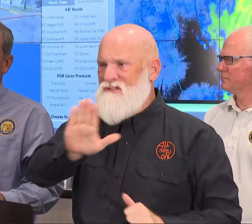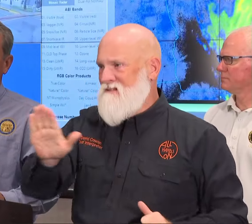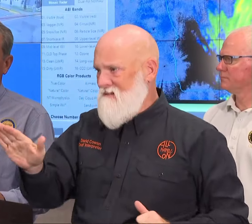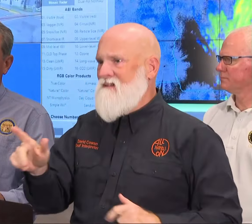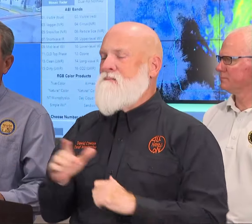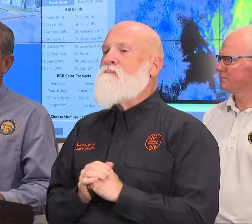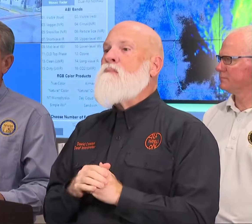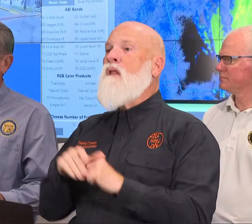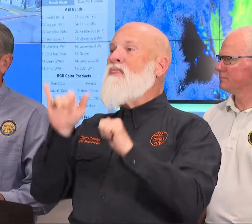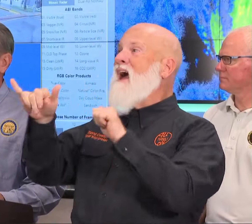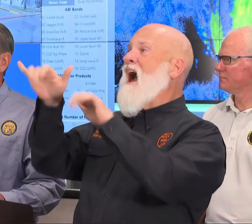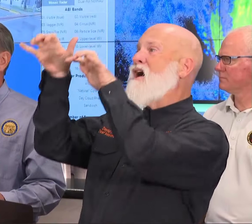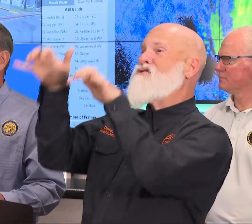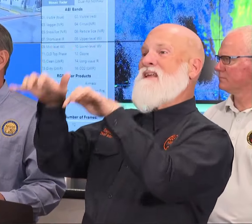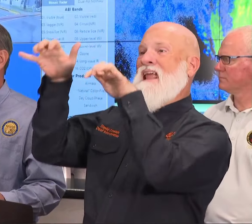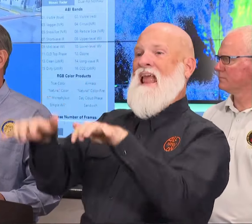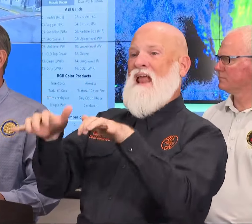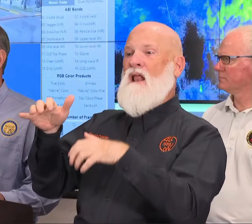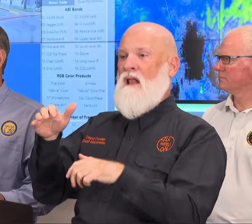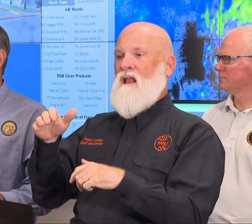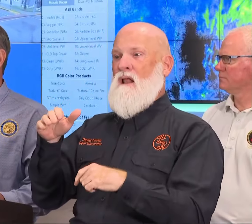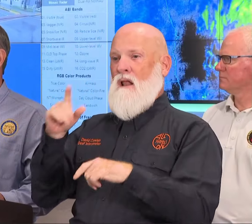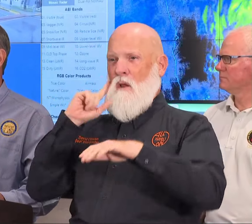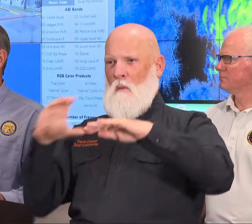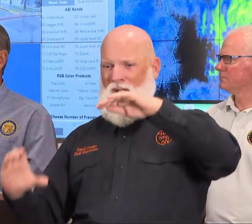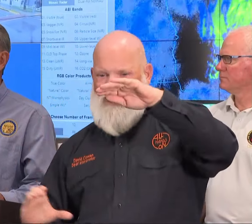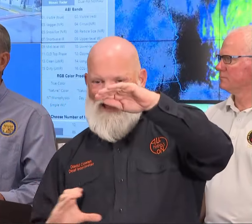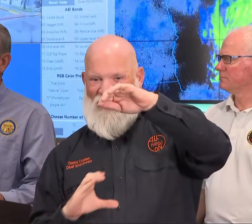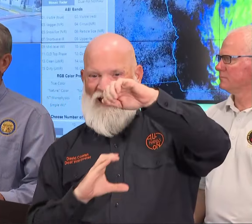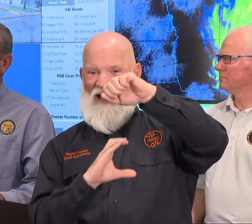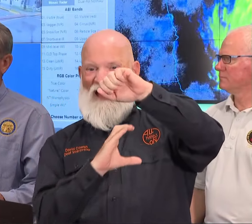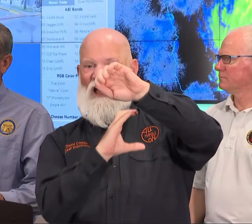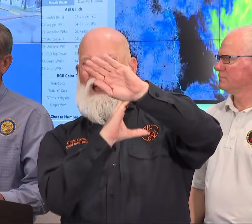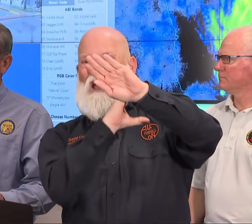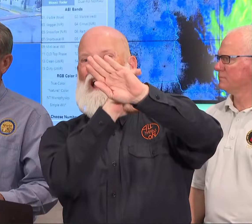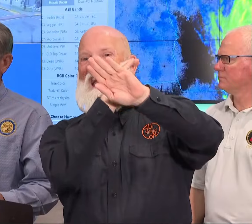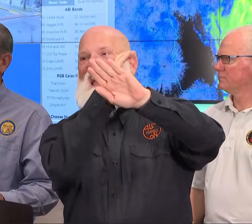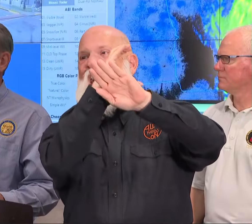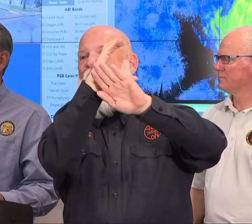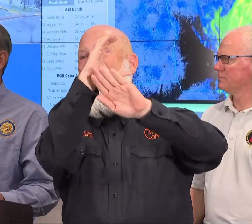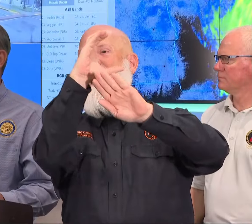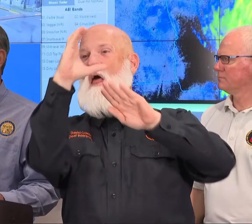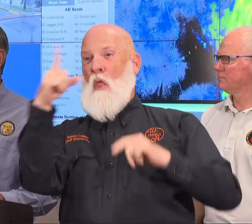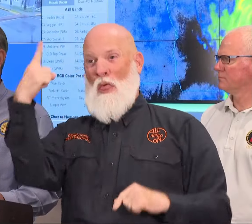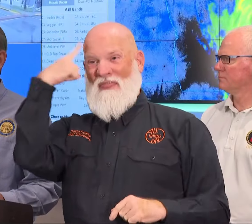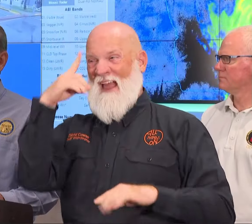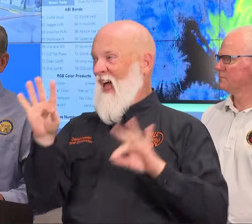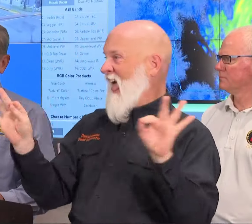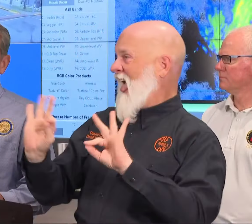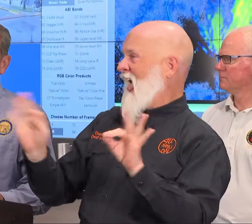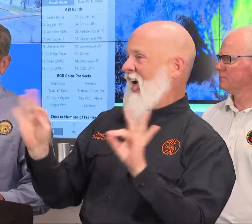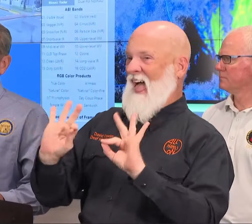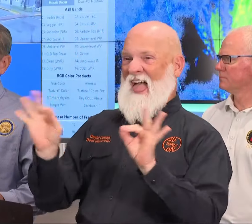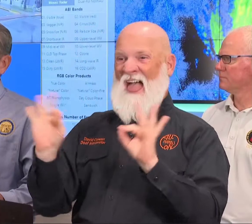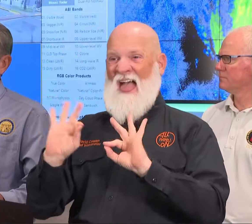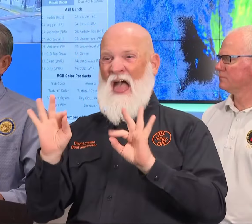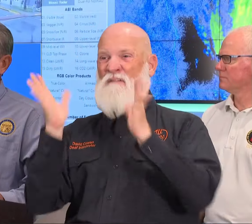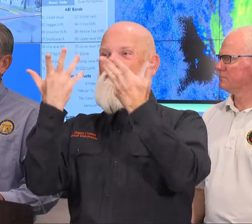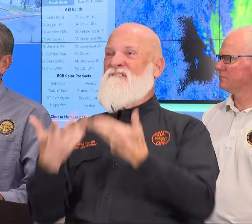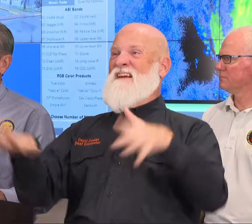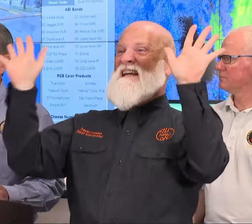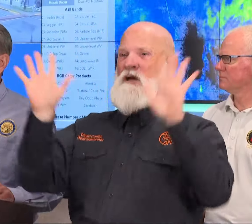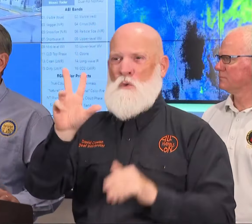a lot of affected areas right now are not experiencing rain and high winds. But both models are showing that rain will come back